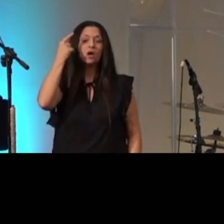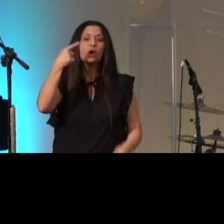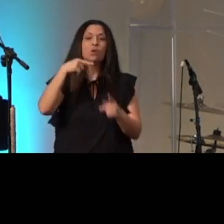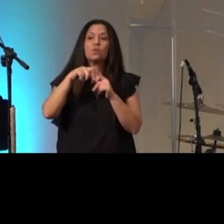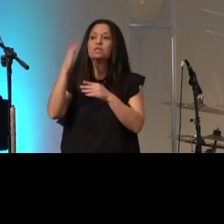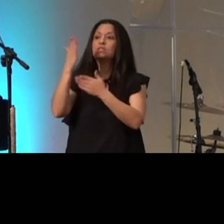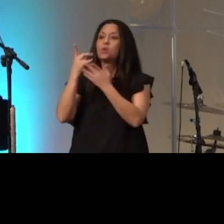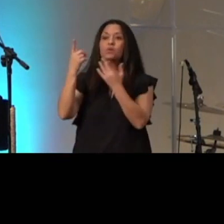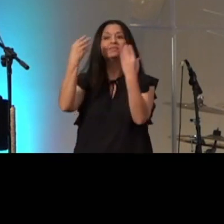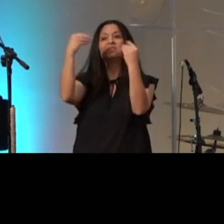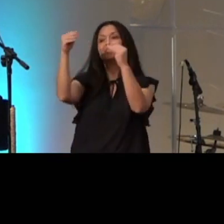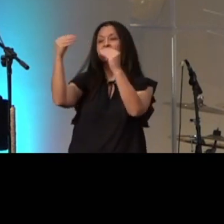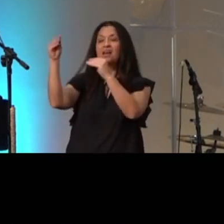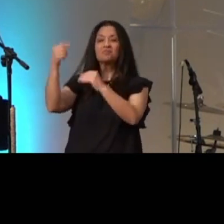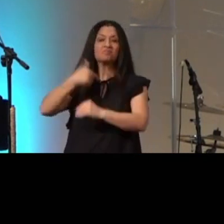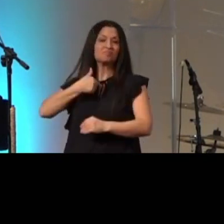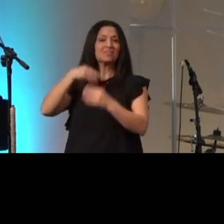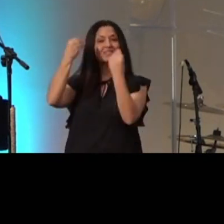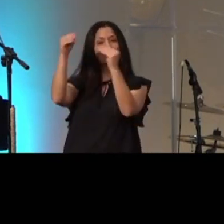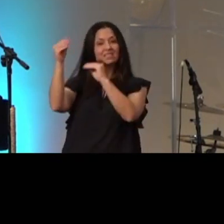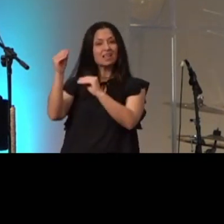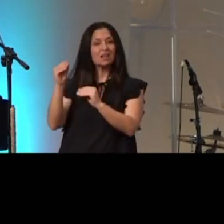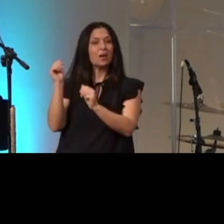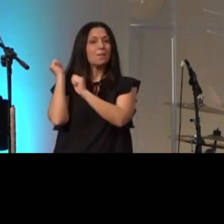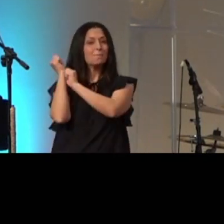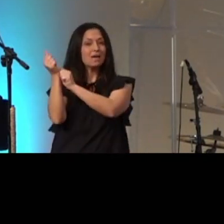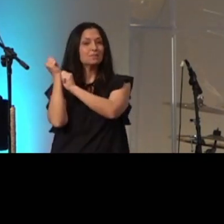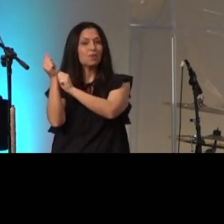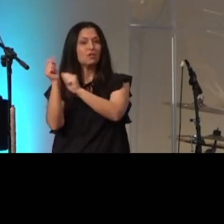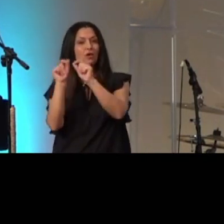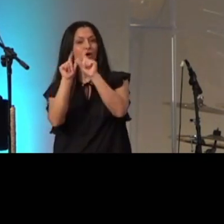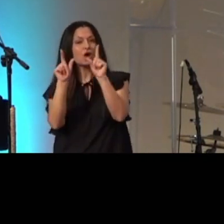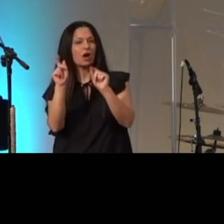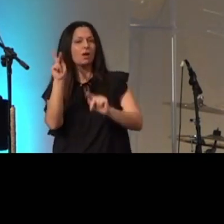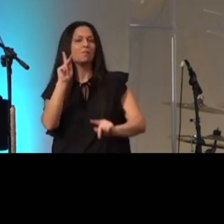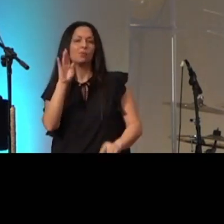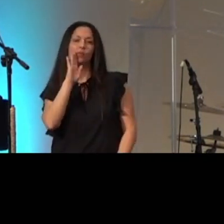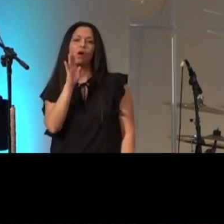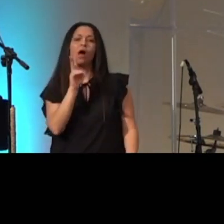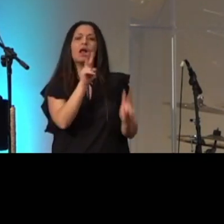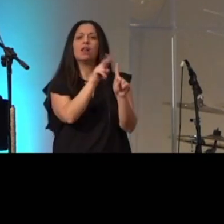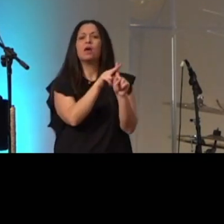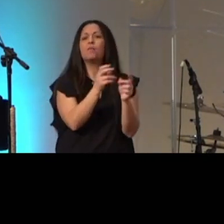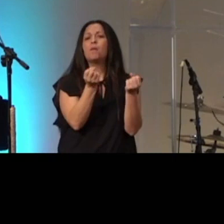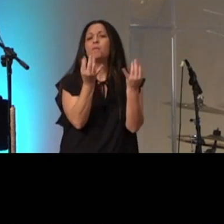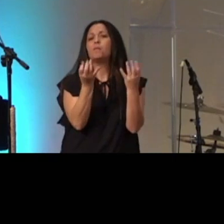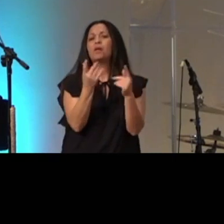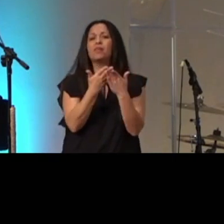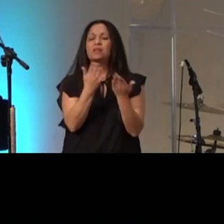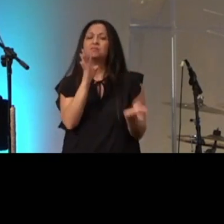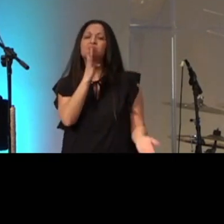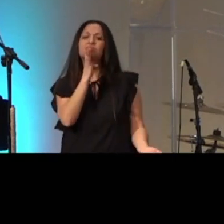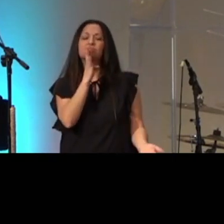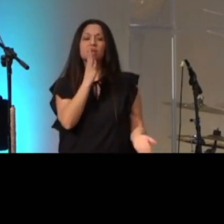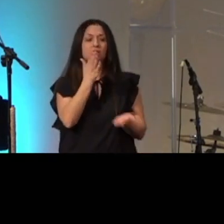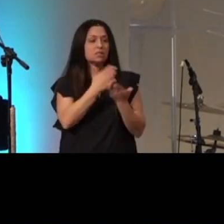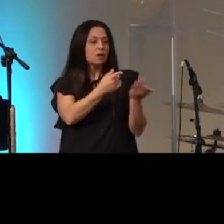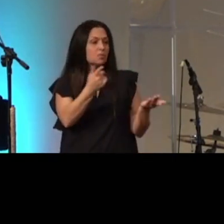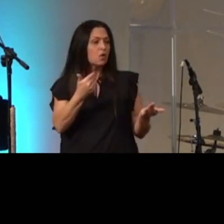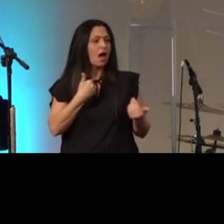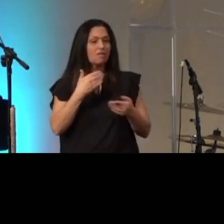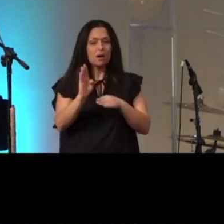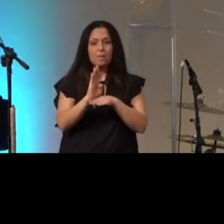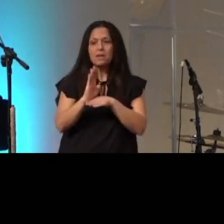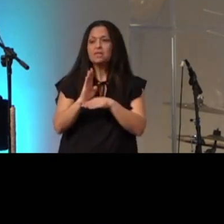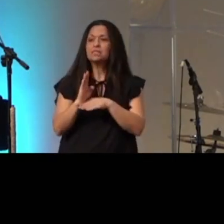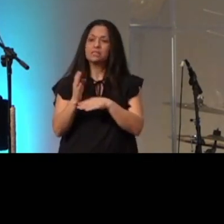baseball cards via eBay people will try to claim all kinds of stuff and some of you own businesses some of you have employees some of you work in